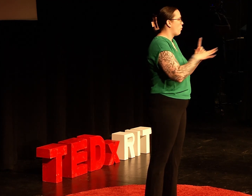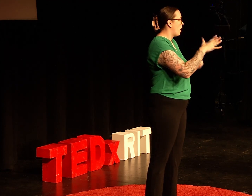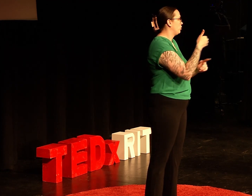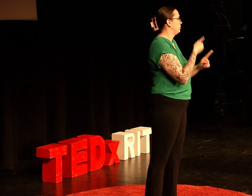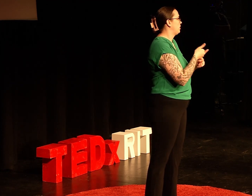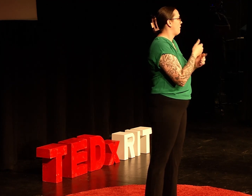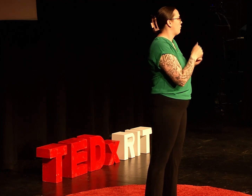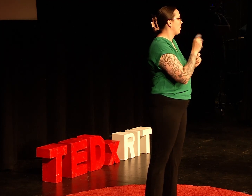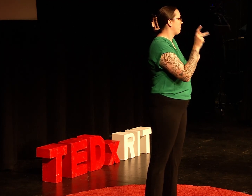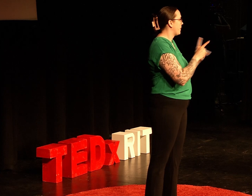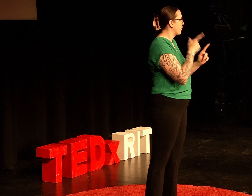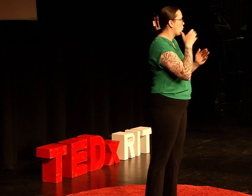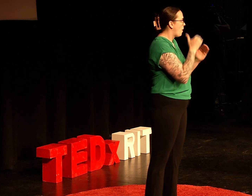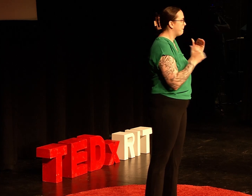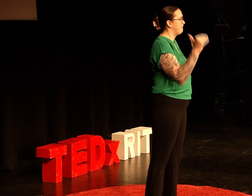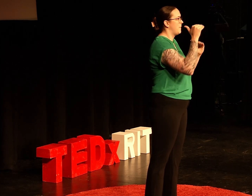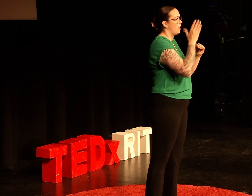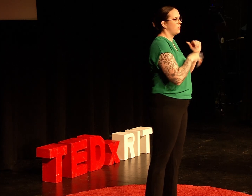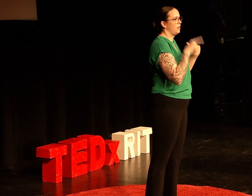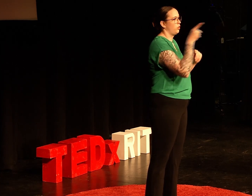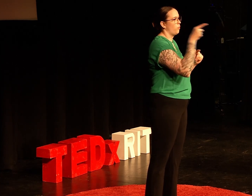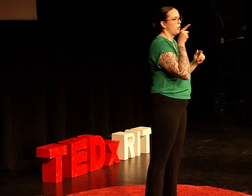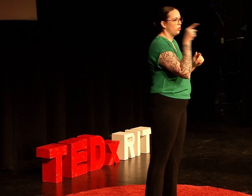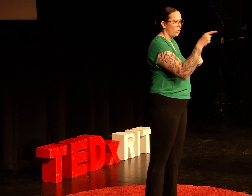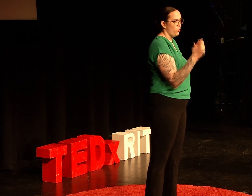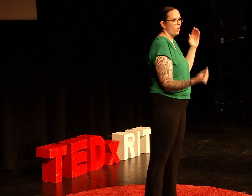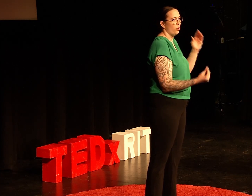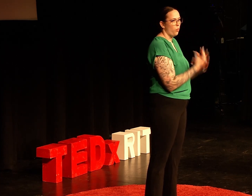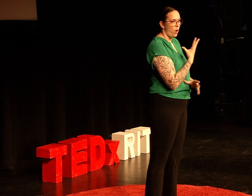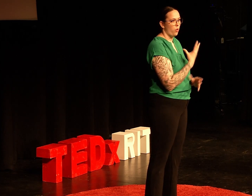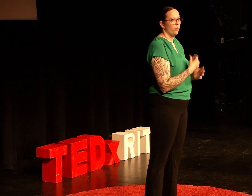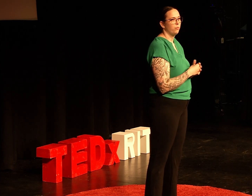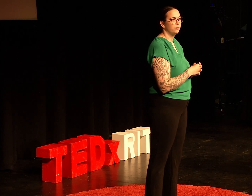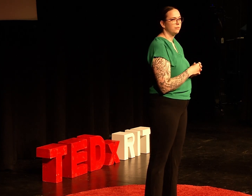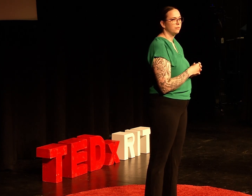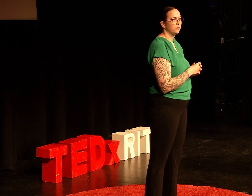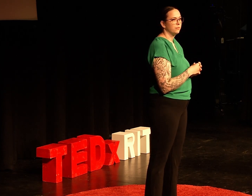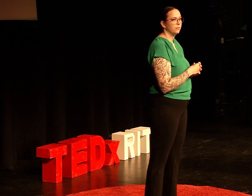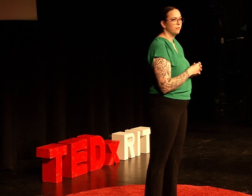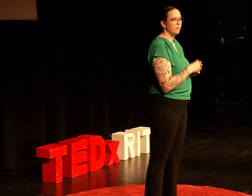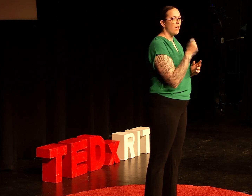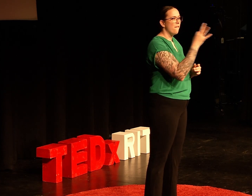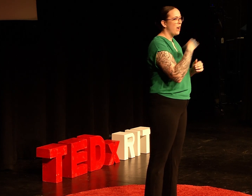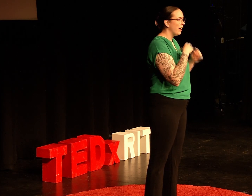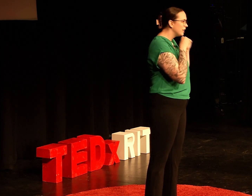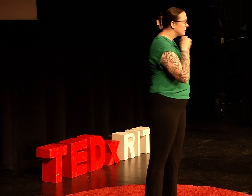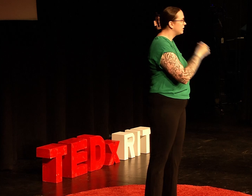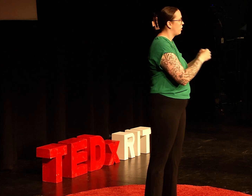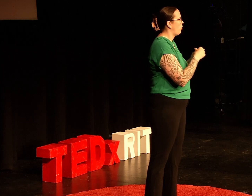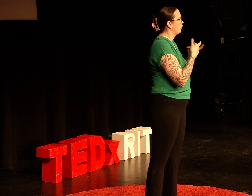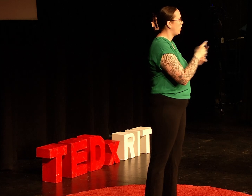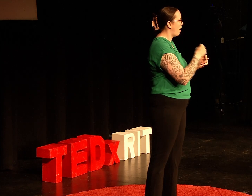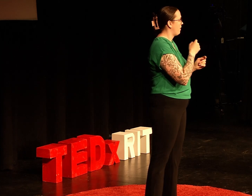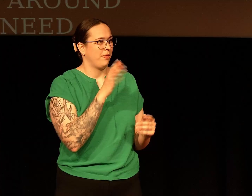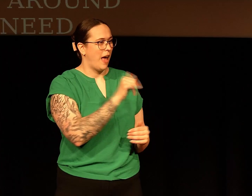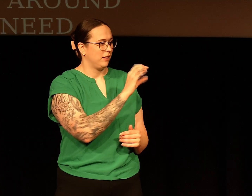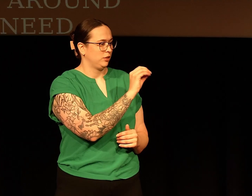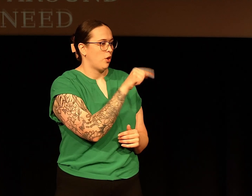you need to surround yourself with people who are better than you. That's where growth happens. If I let myself continue to be